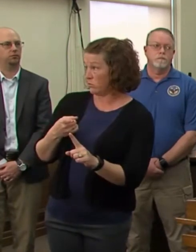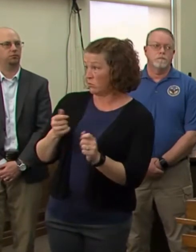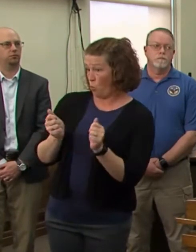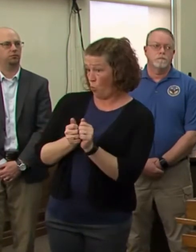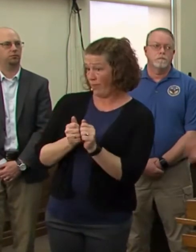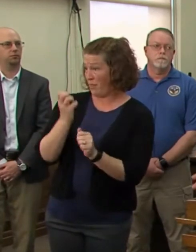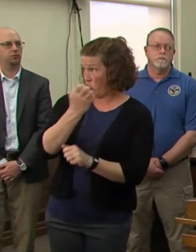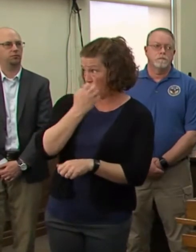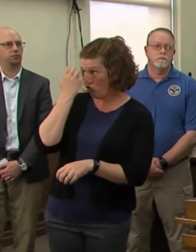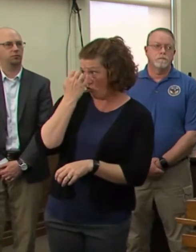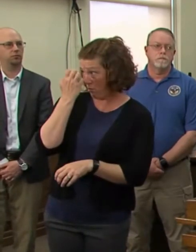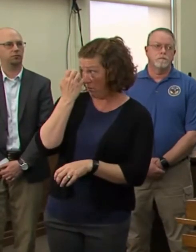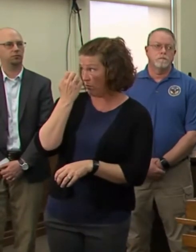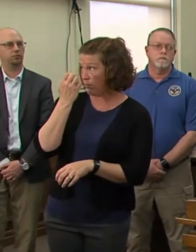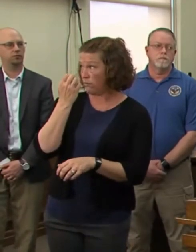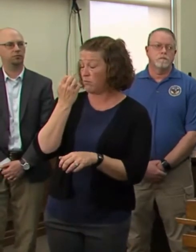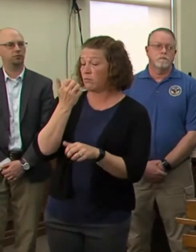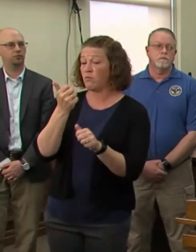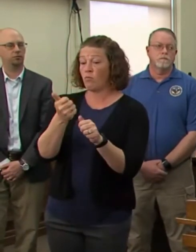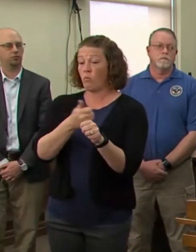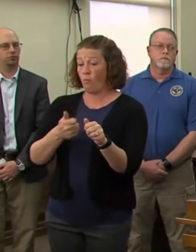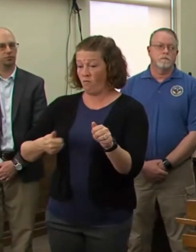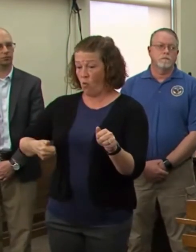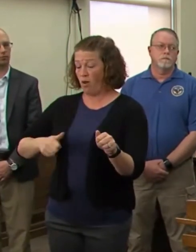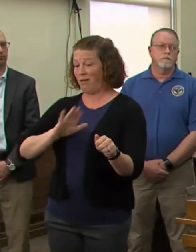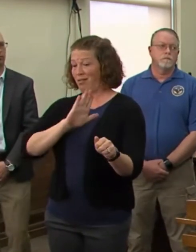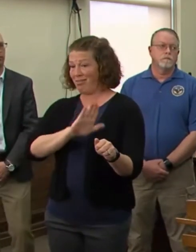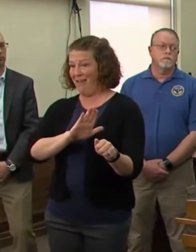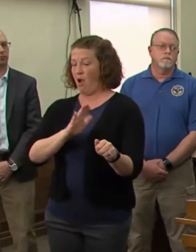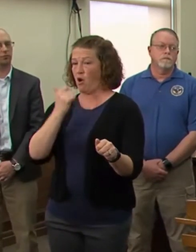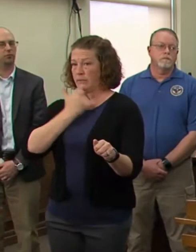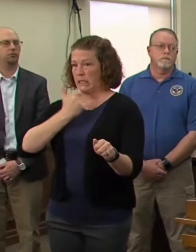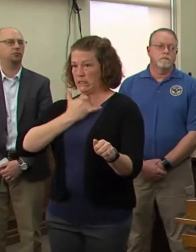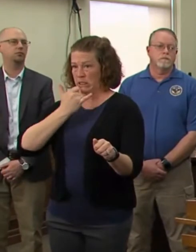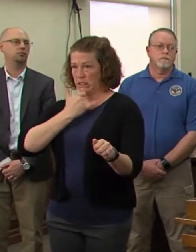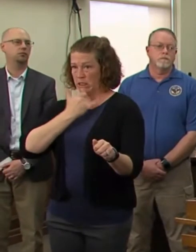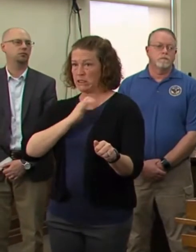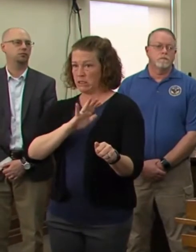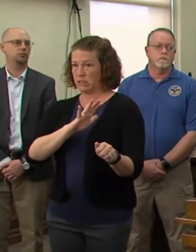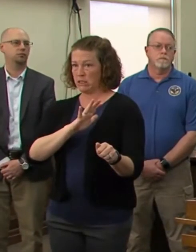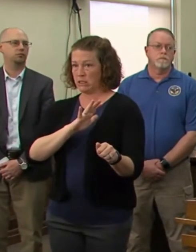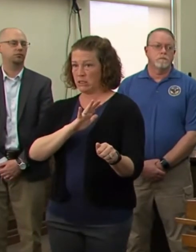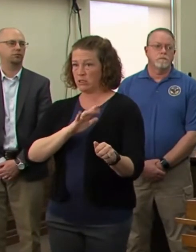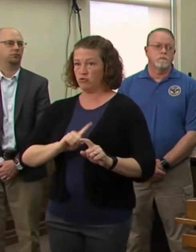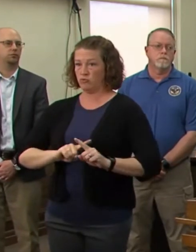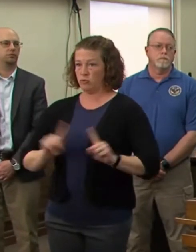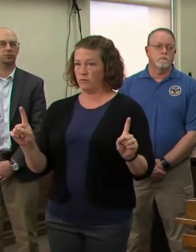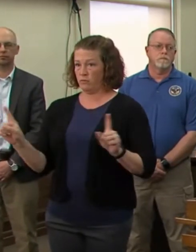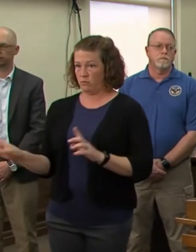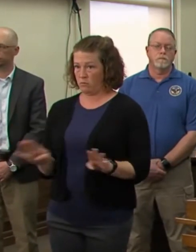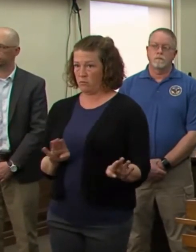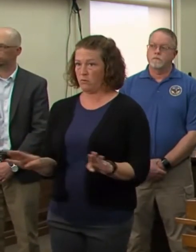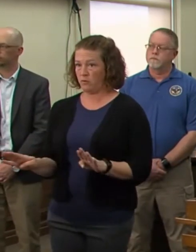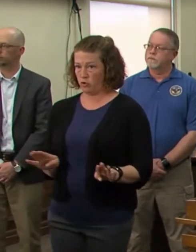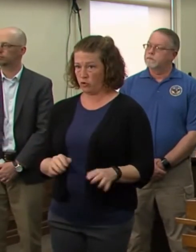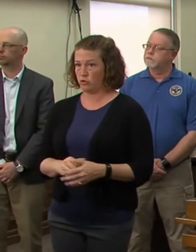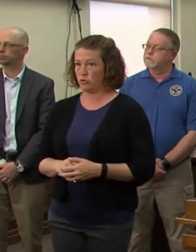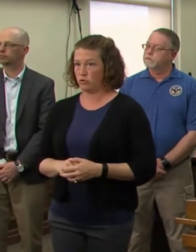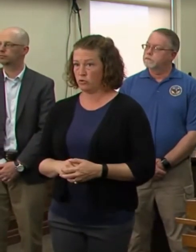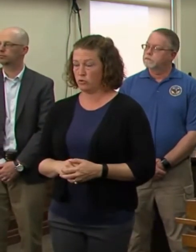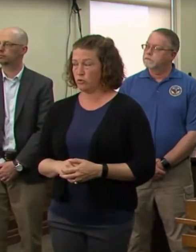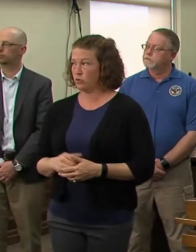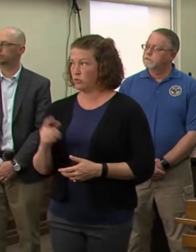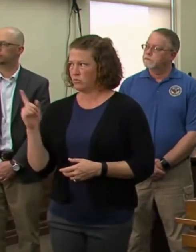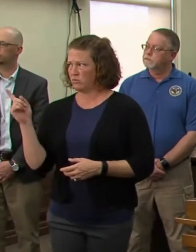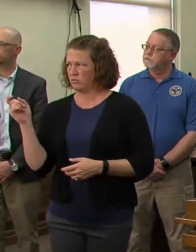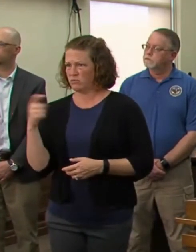we need to avoid what happened in Italy, and we need to take the actions now to make sure that we do that. What about the National Guard?